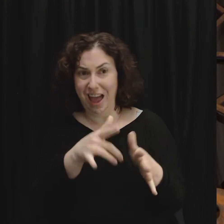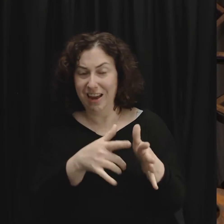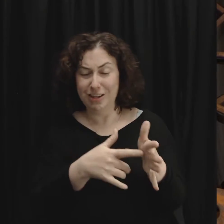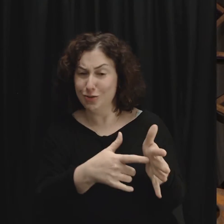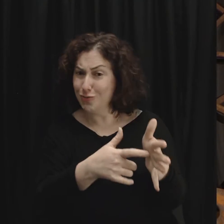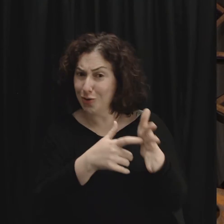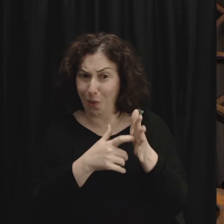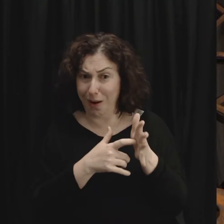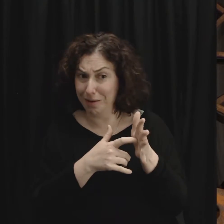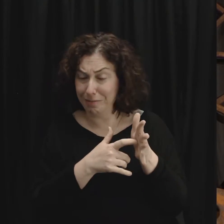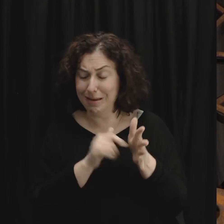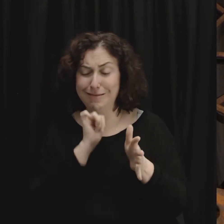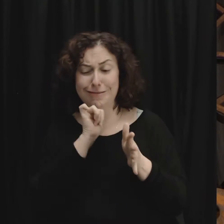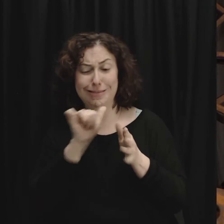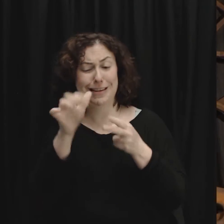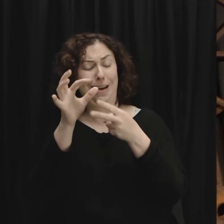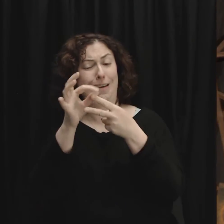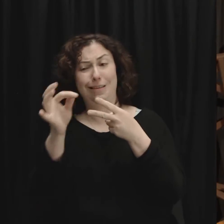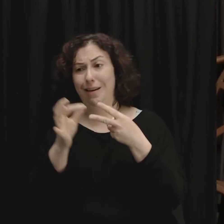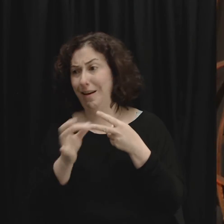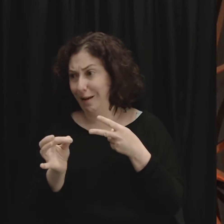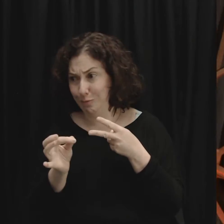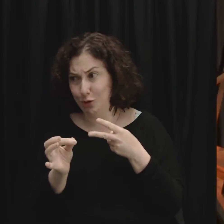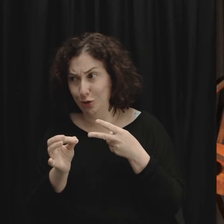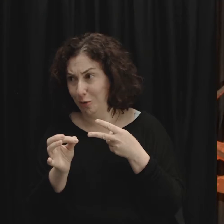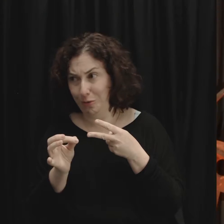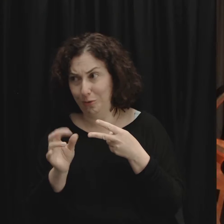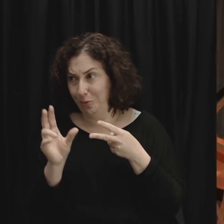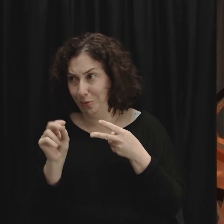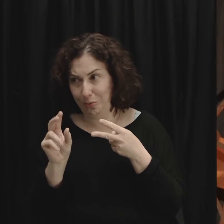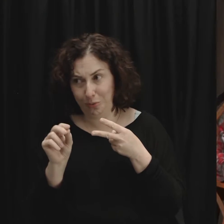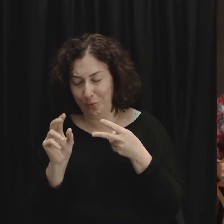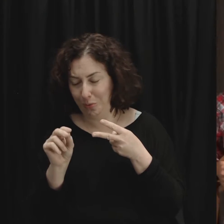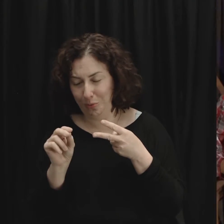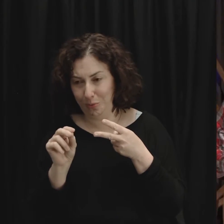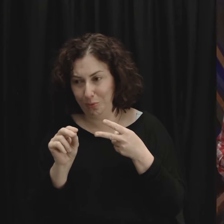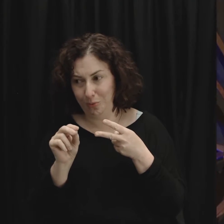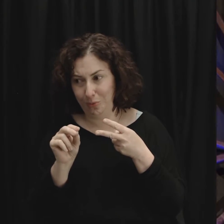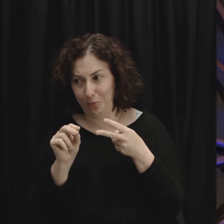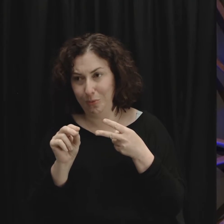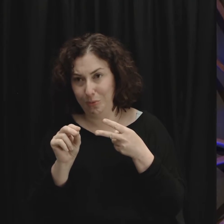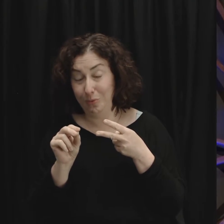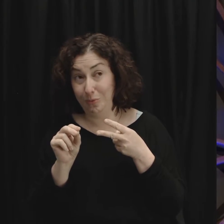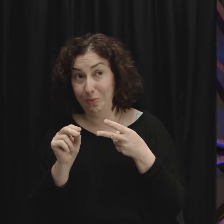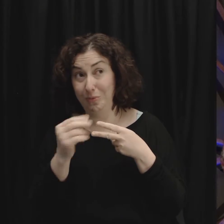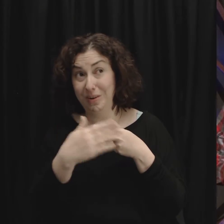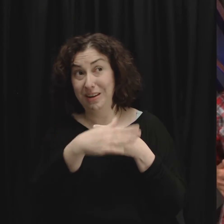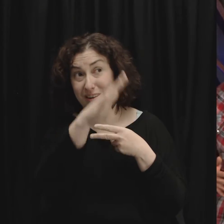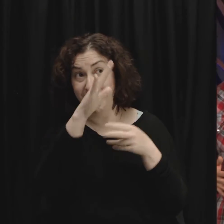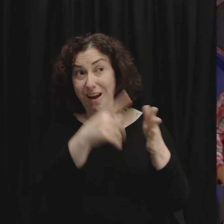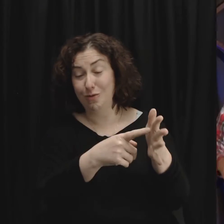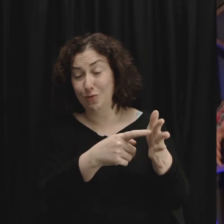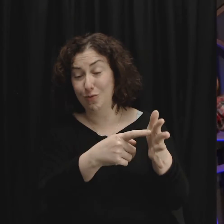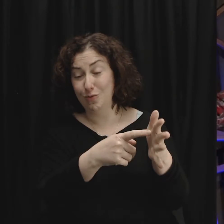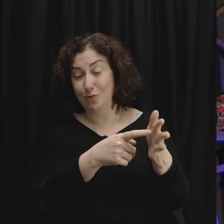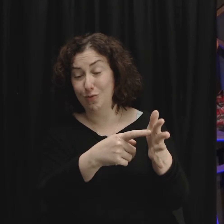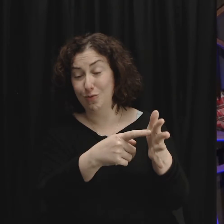life for a few of us who choose to have good relationships with other people. This, we're going to learn today, is just